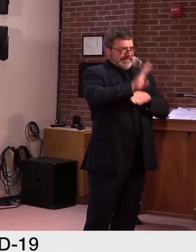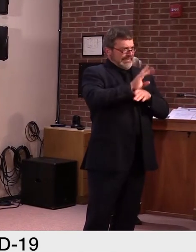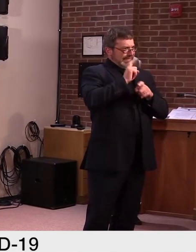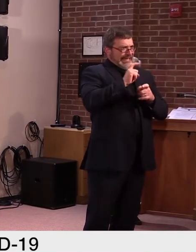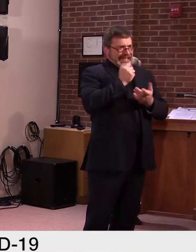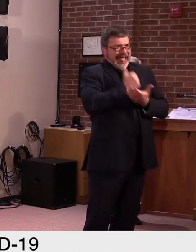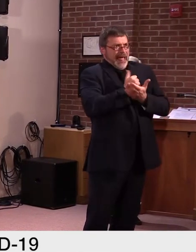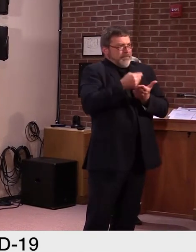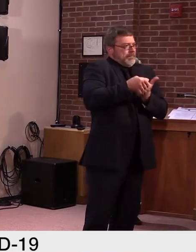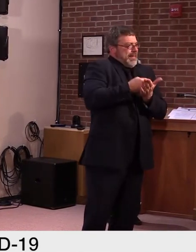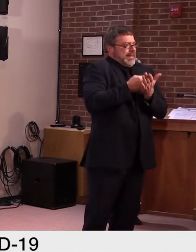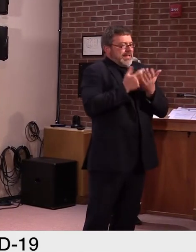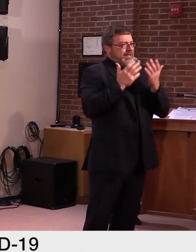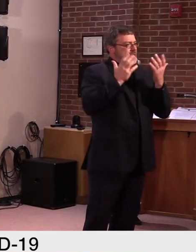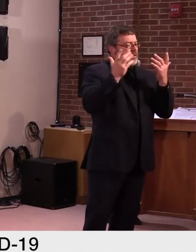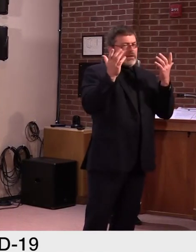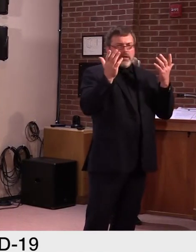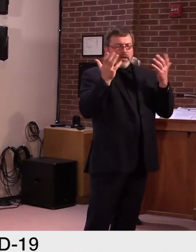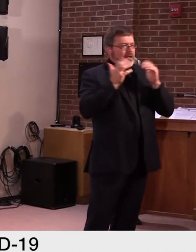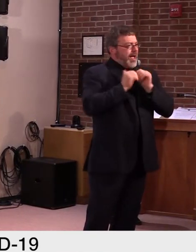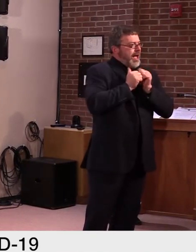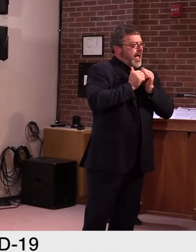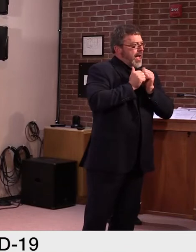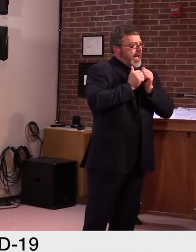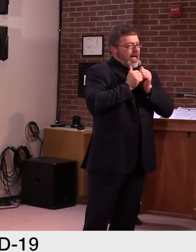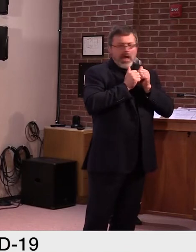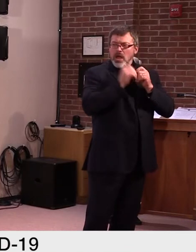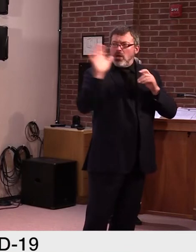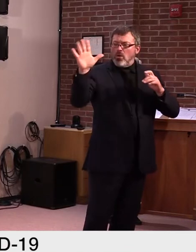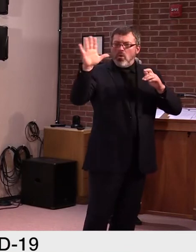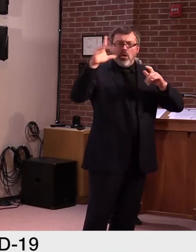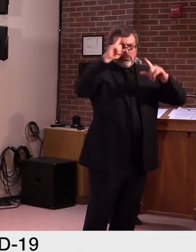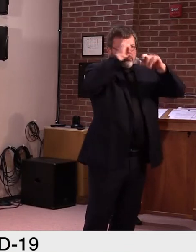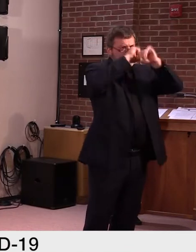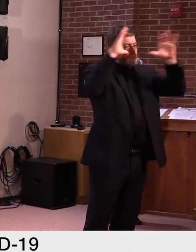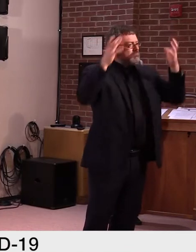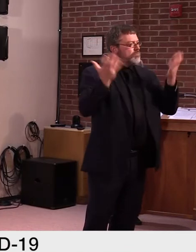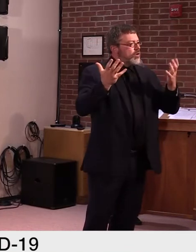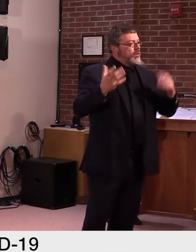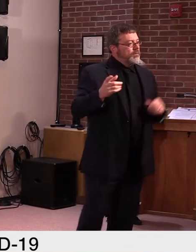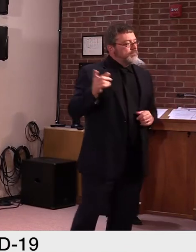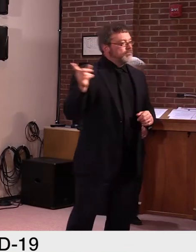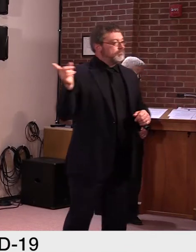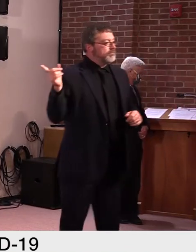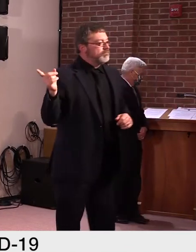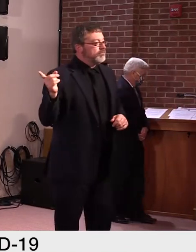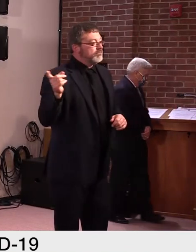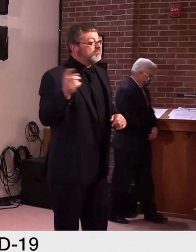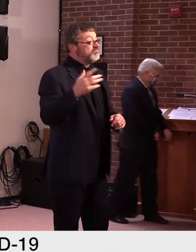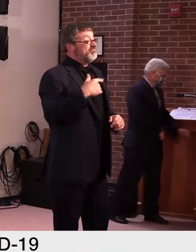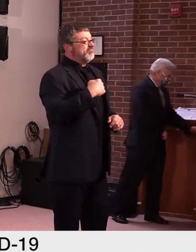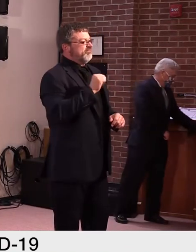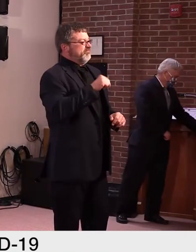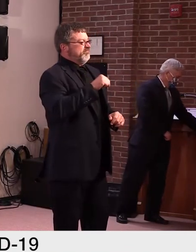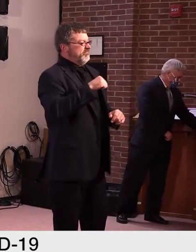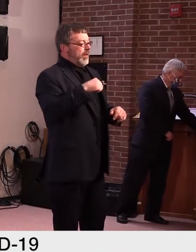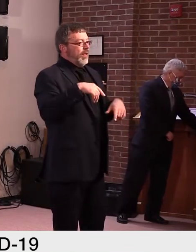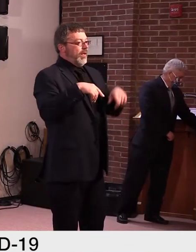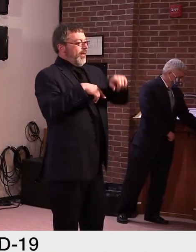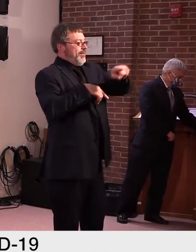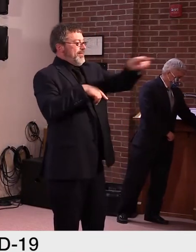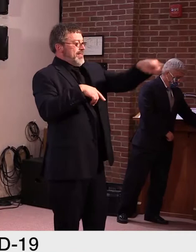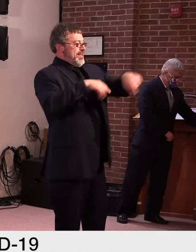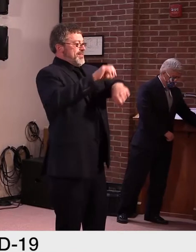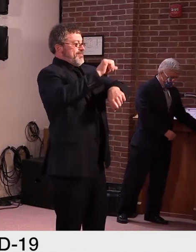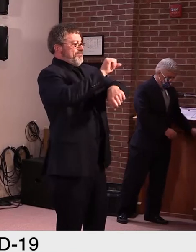so, you know, early on we, we understood that employers were going to have to be nimble and arguably change the way they do business.